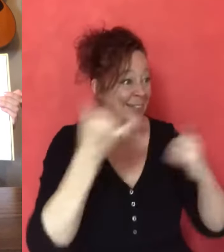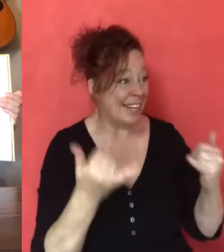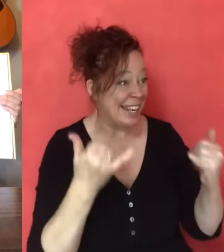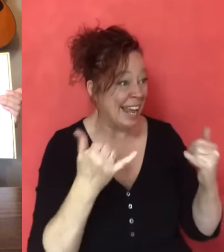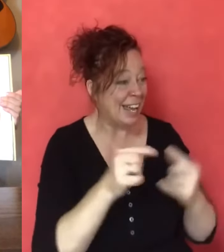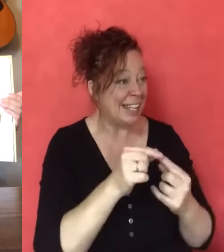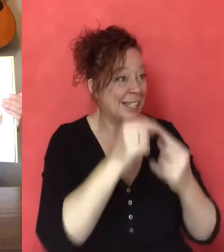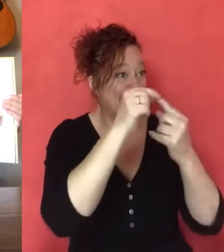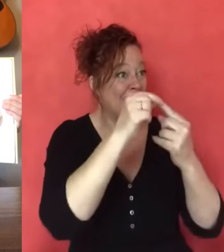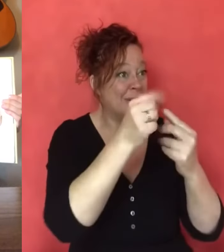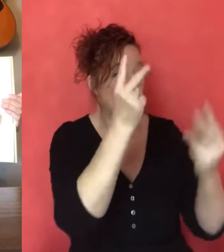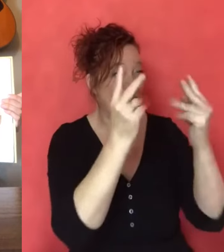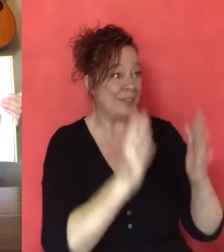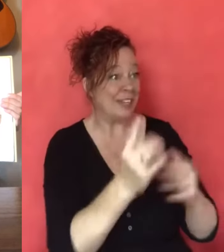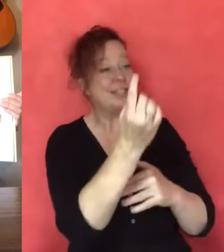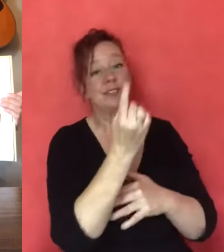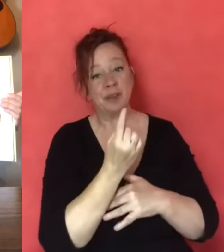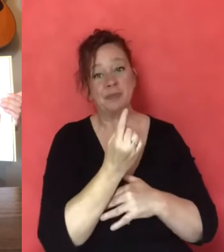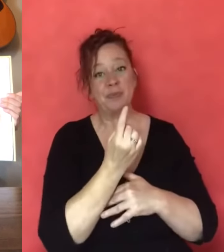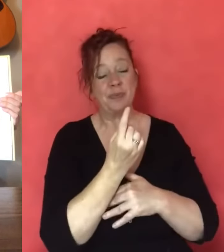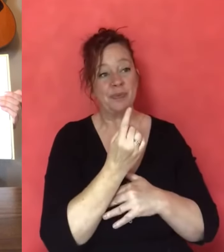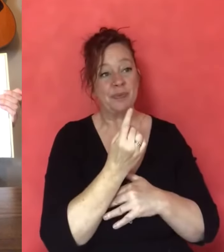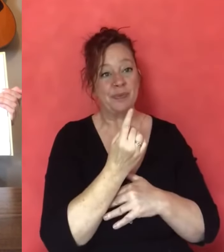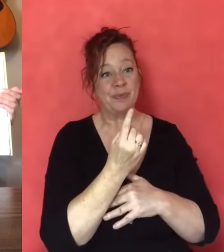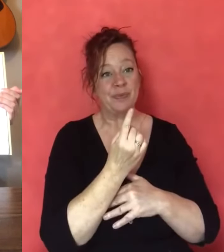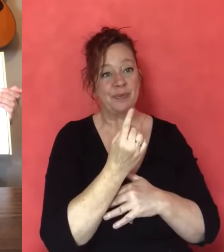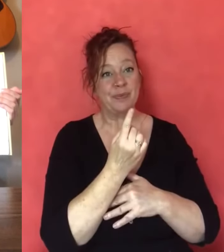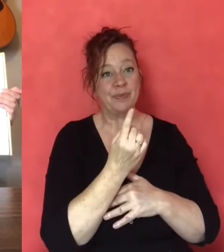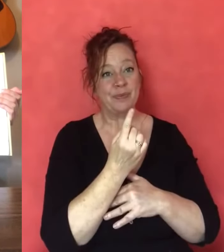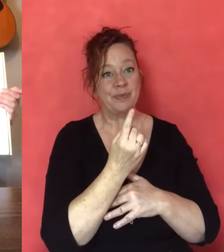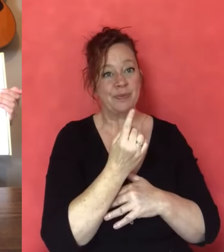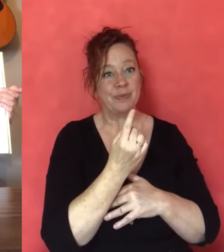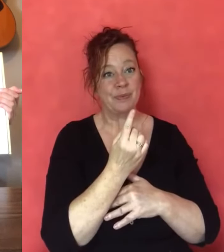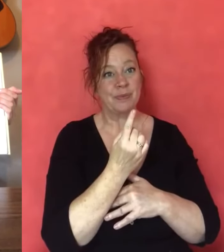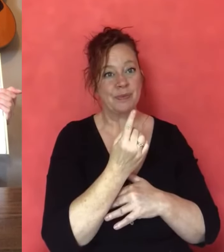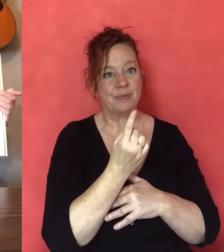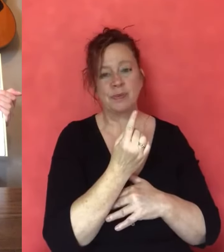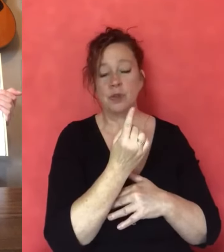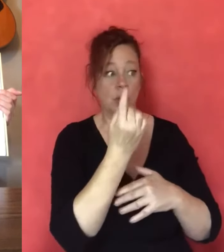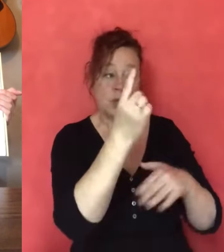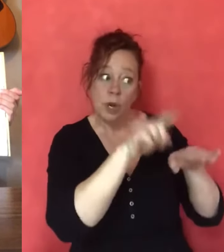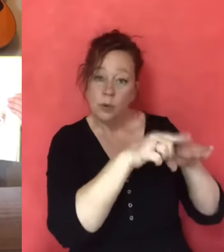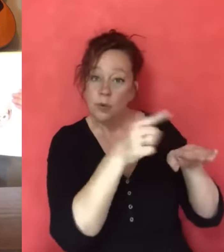Wake up! It's spring. Today's the day. A special guest is on the way.